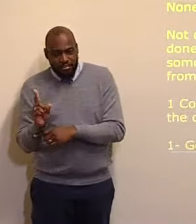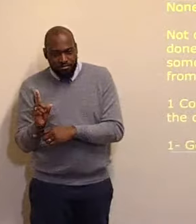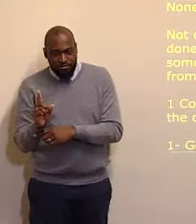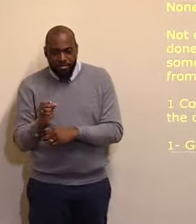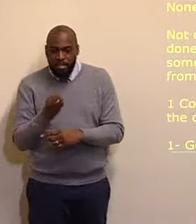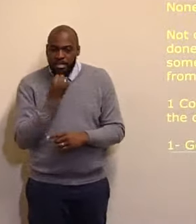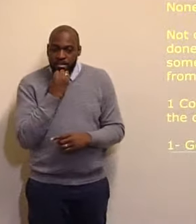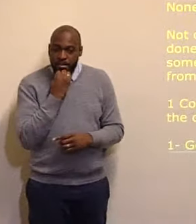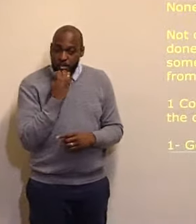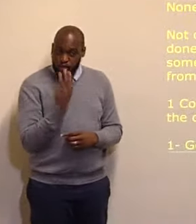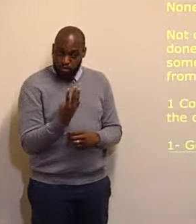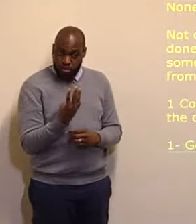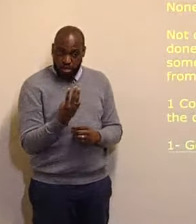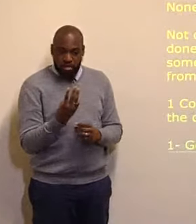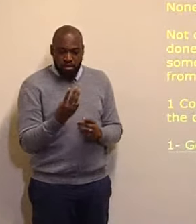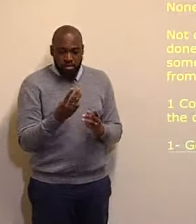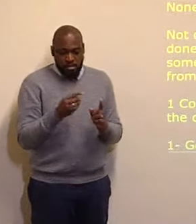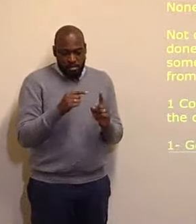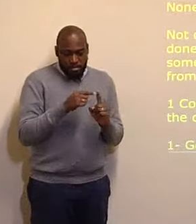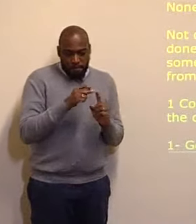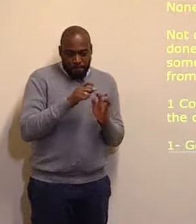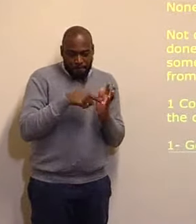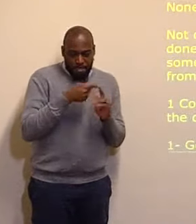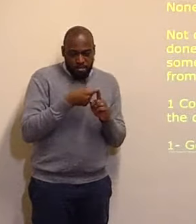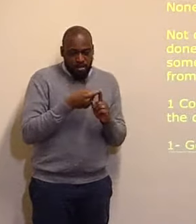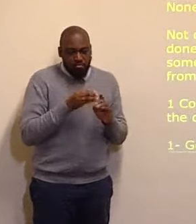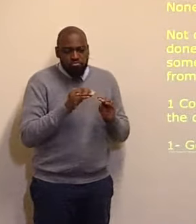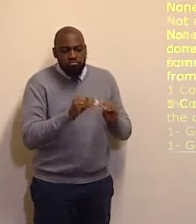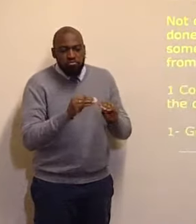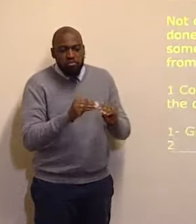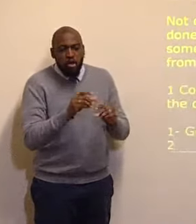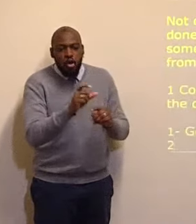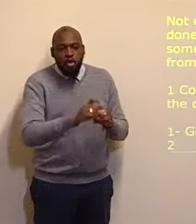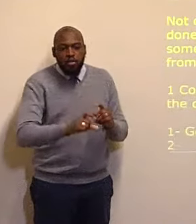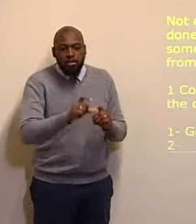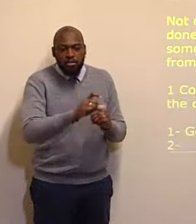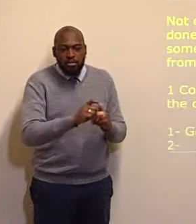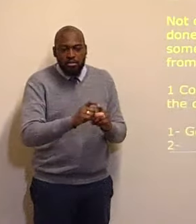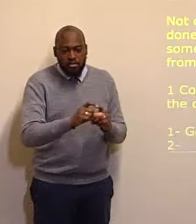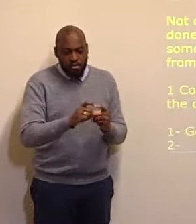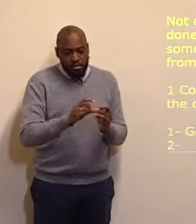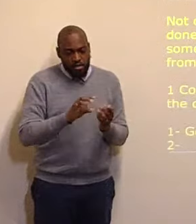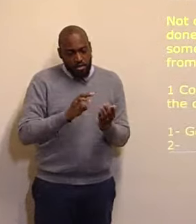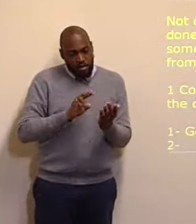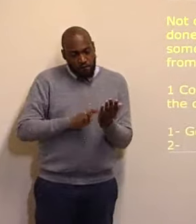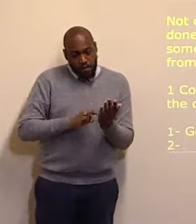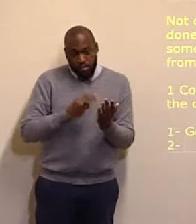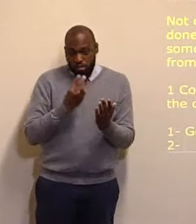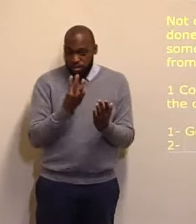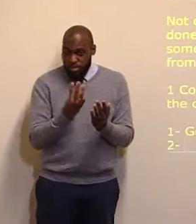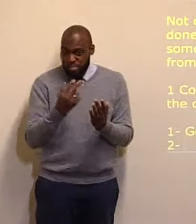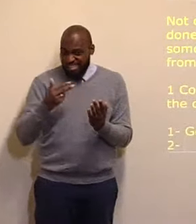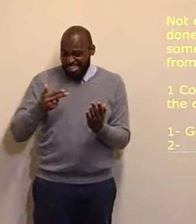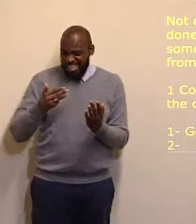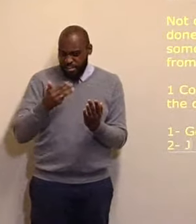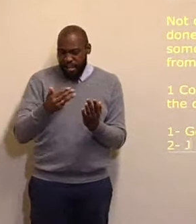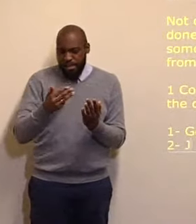hear, which I anticipated, in verse 39 and 40, Him, God